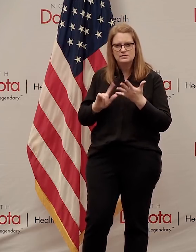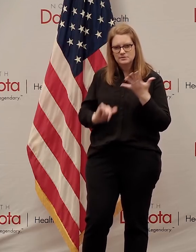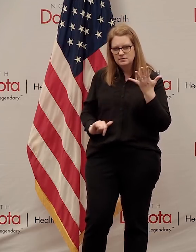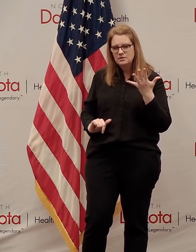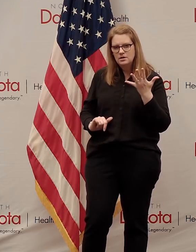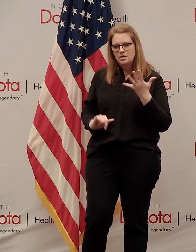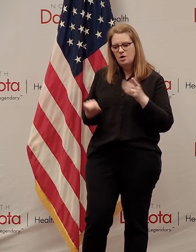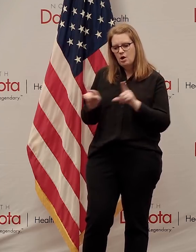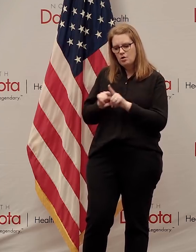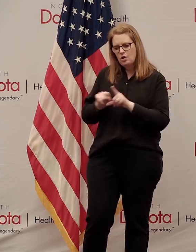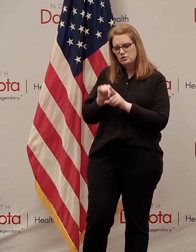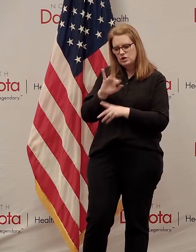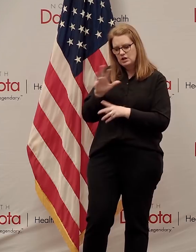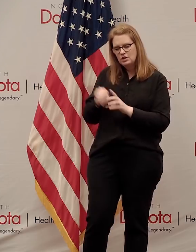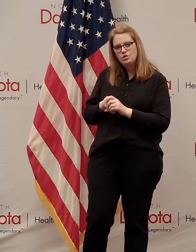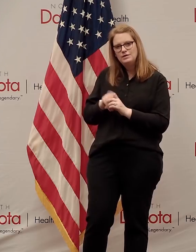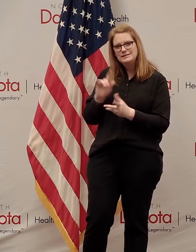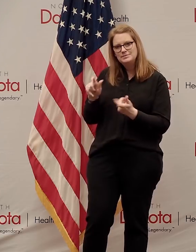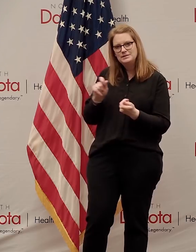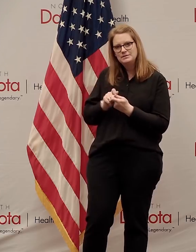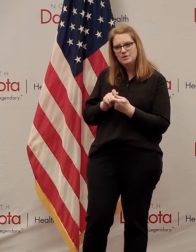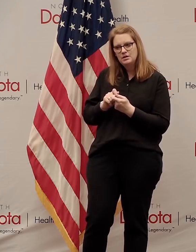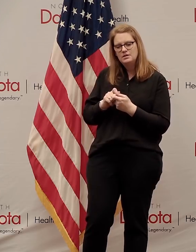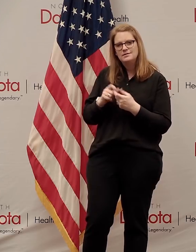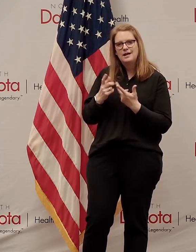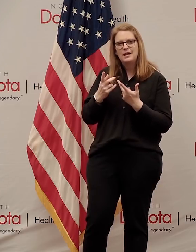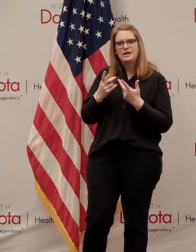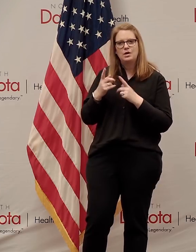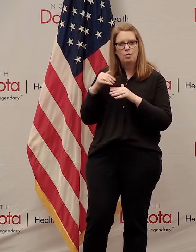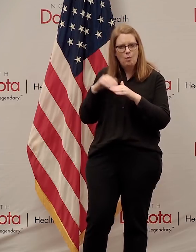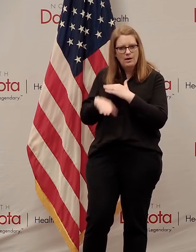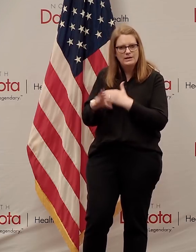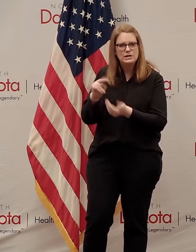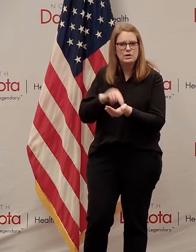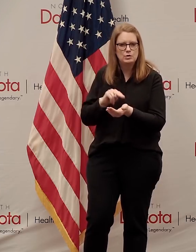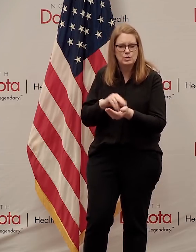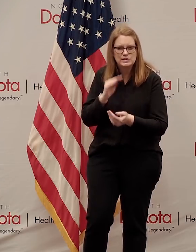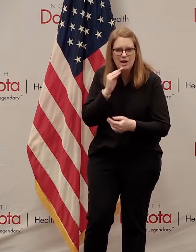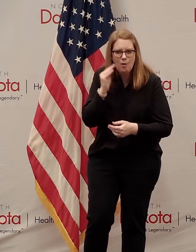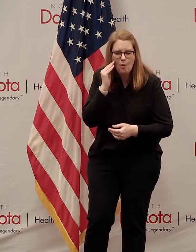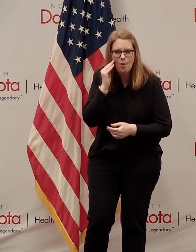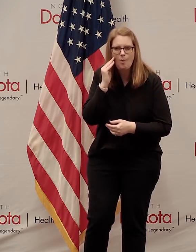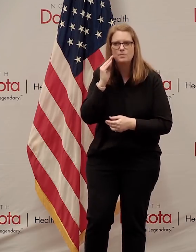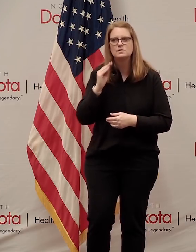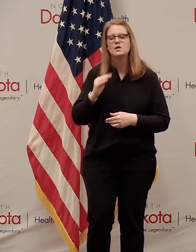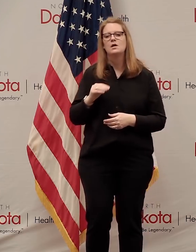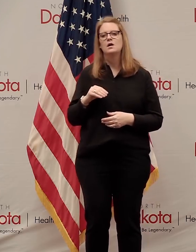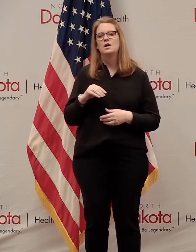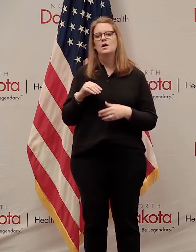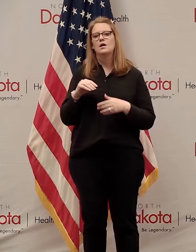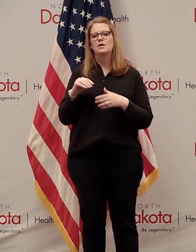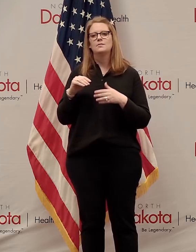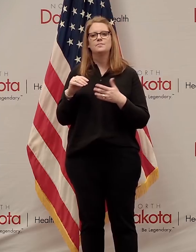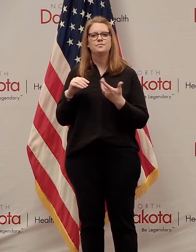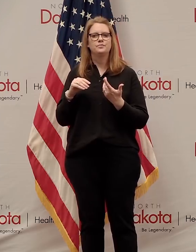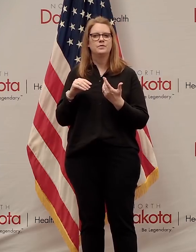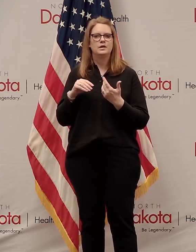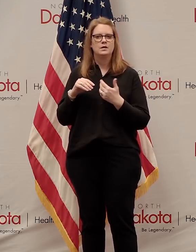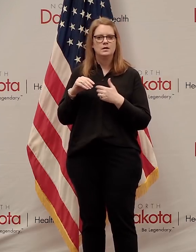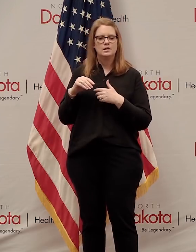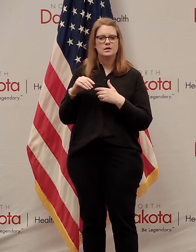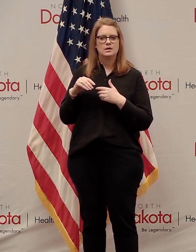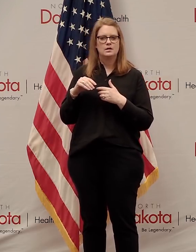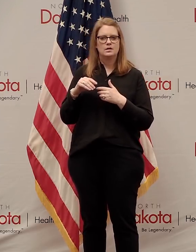also included in there details about visitation for nursing homes. It included details about the, you know, teleworking.